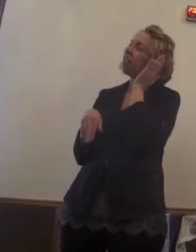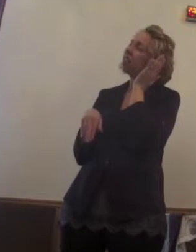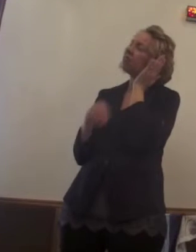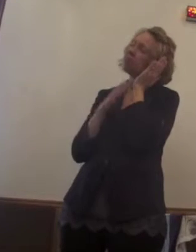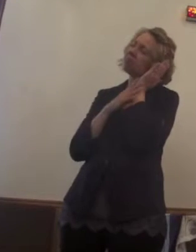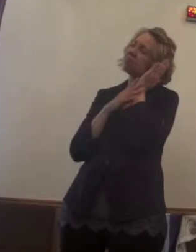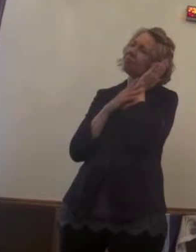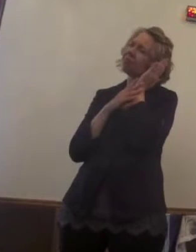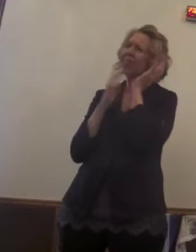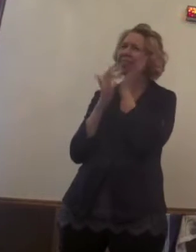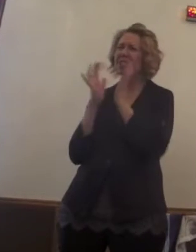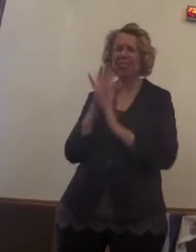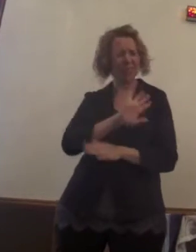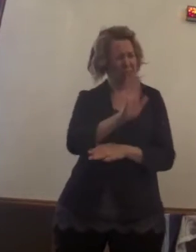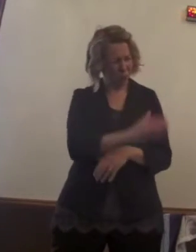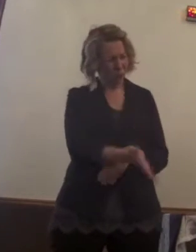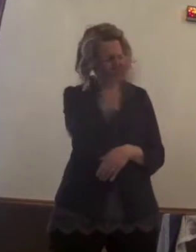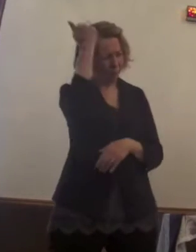say, get out of bed.